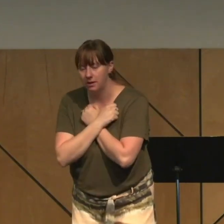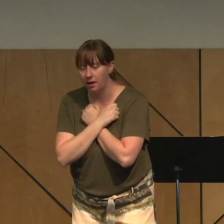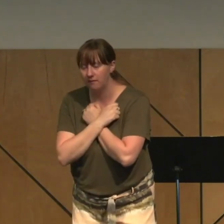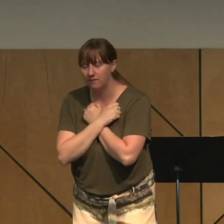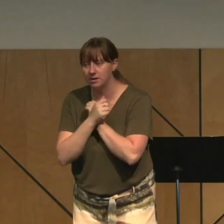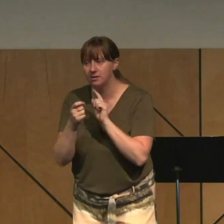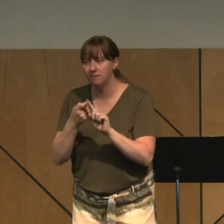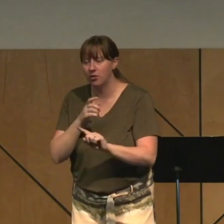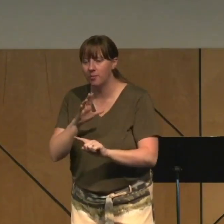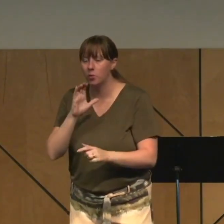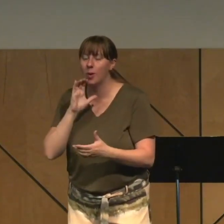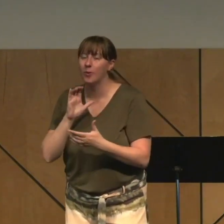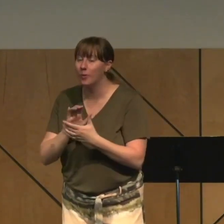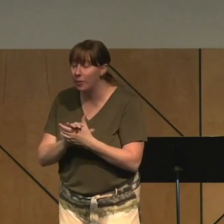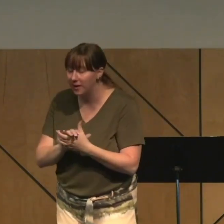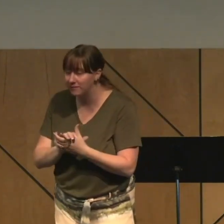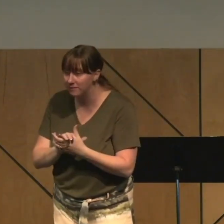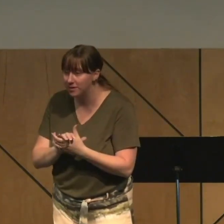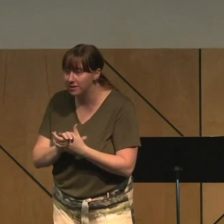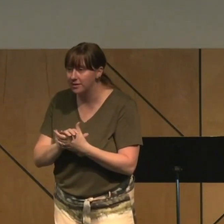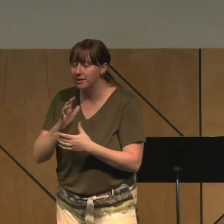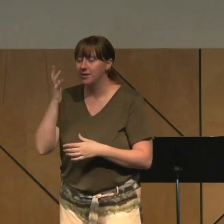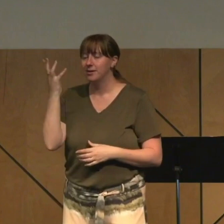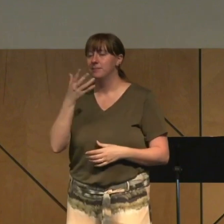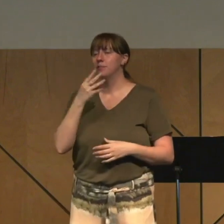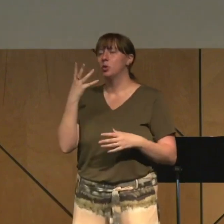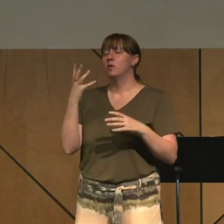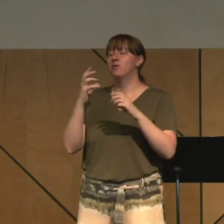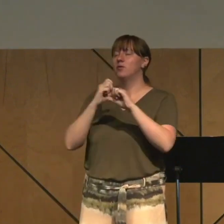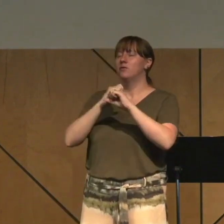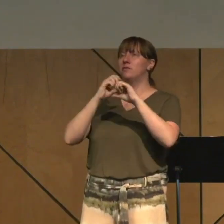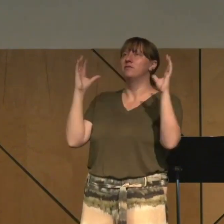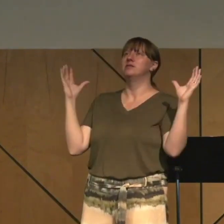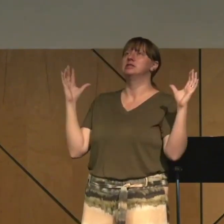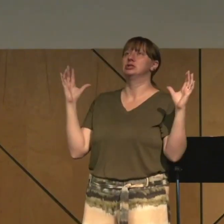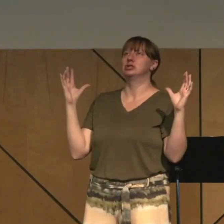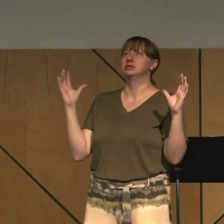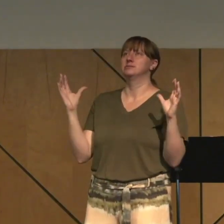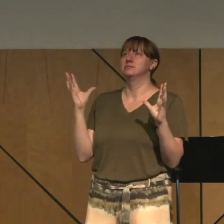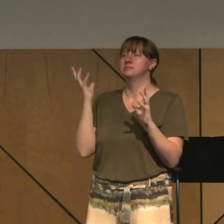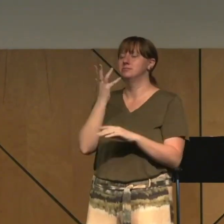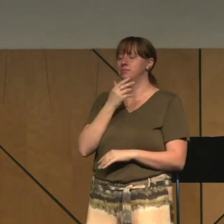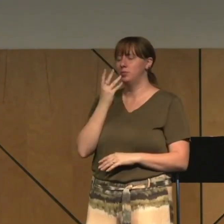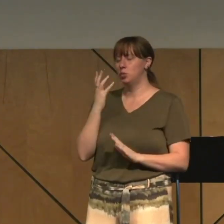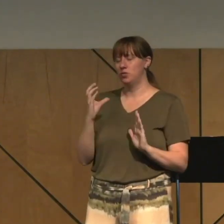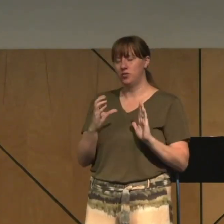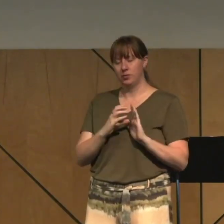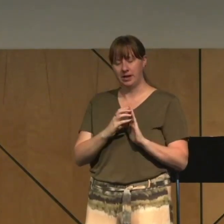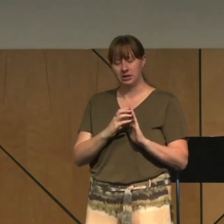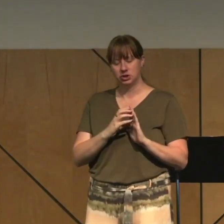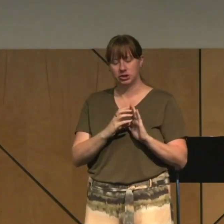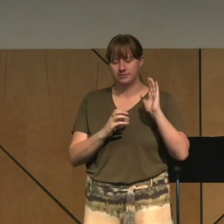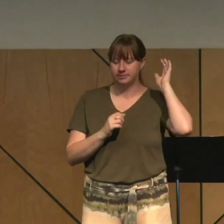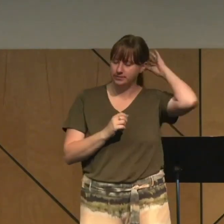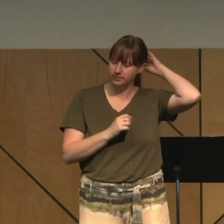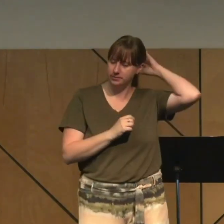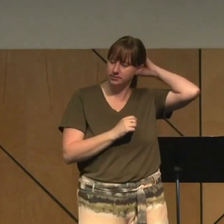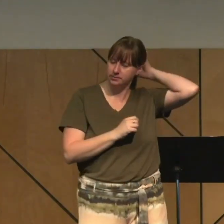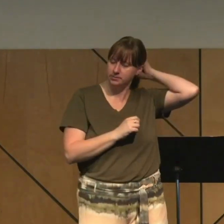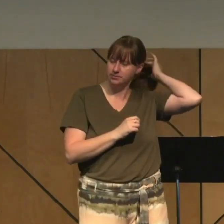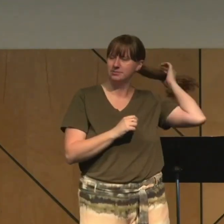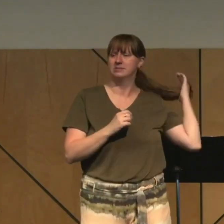It's a beautiful vision, a beautiful passage. But for some of us, maybe if we're honest, listening to